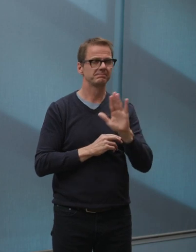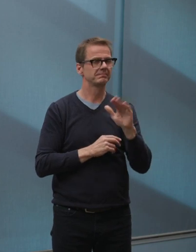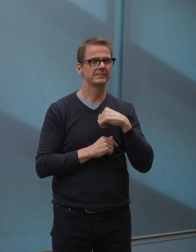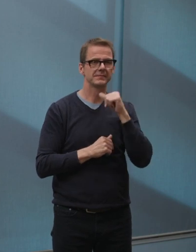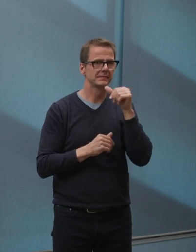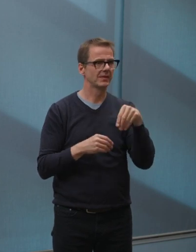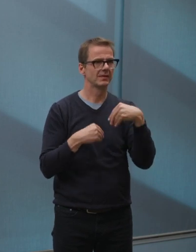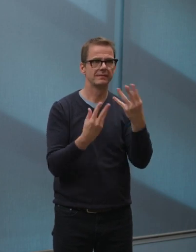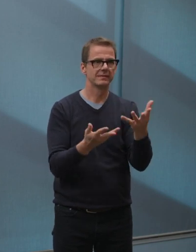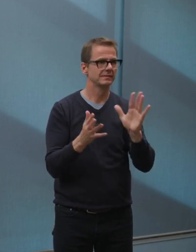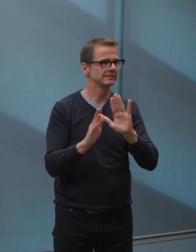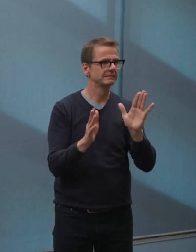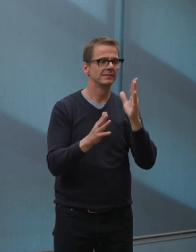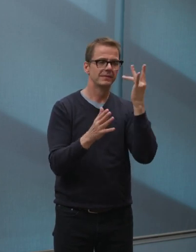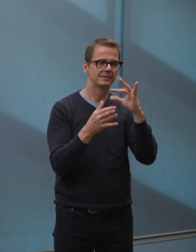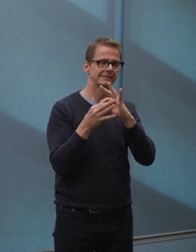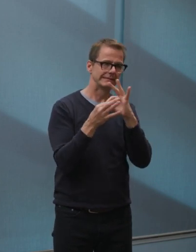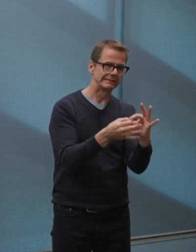what's permitted by the province.